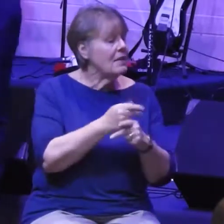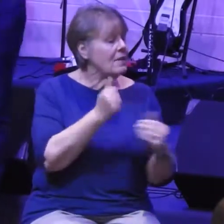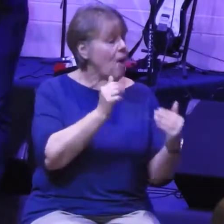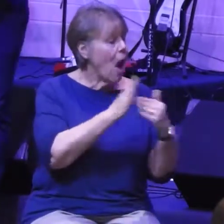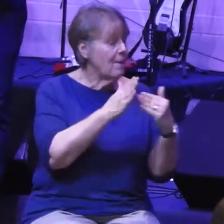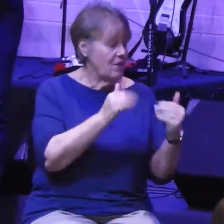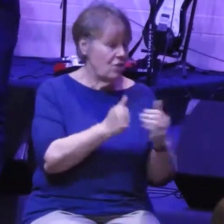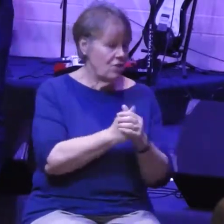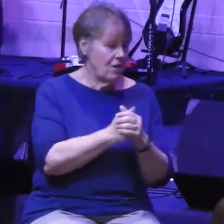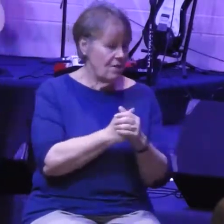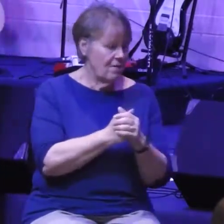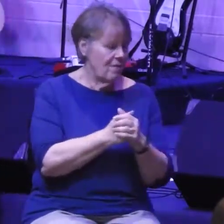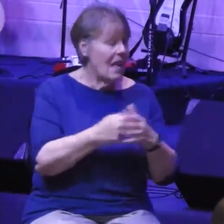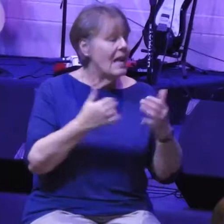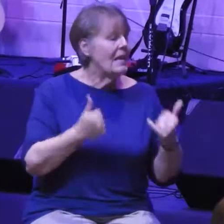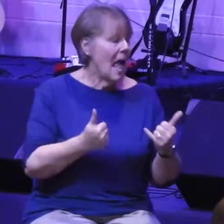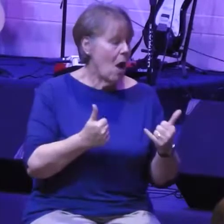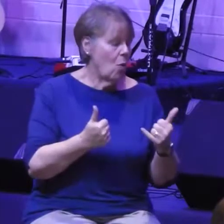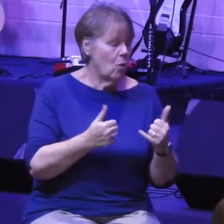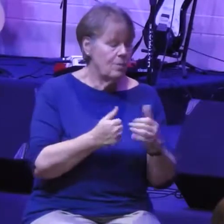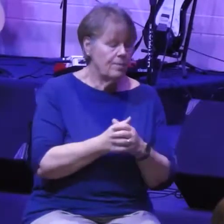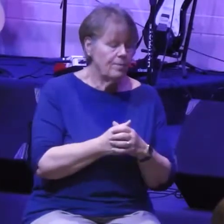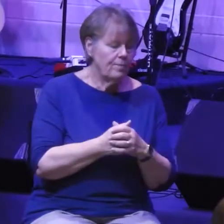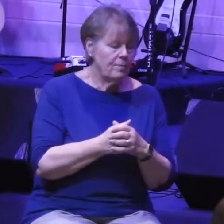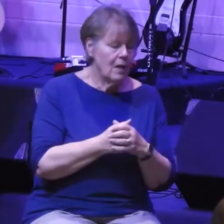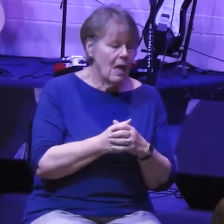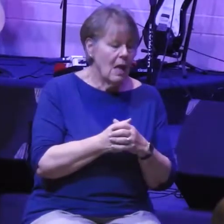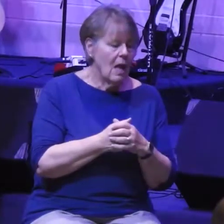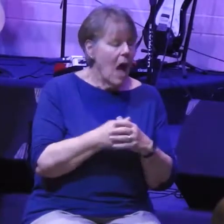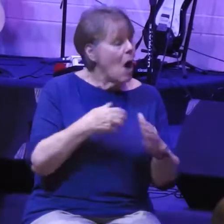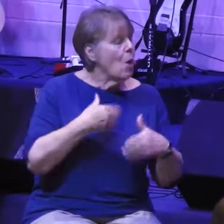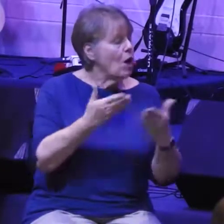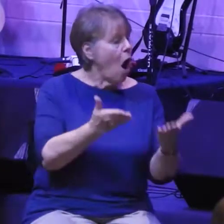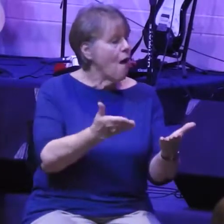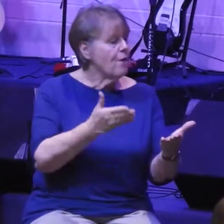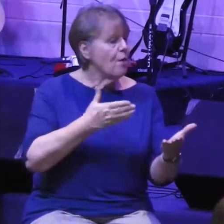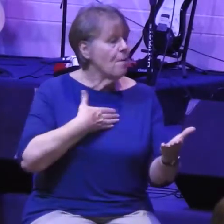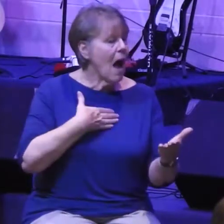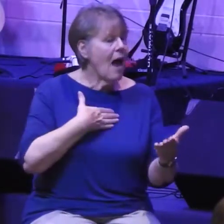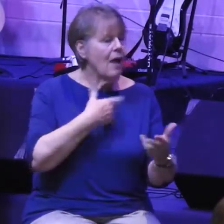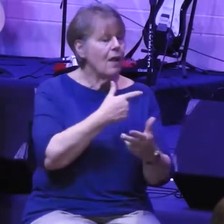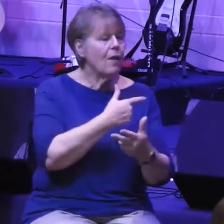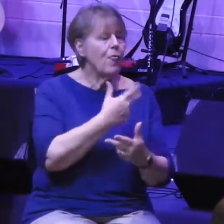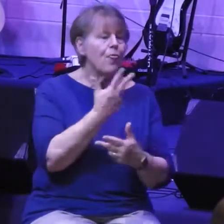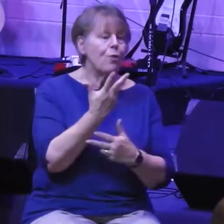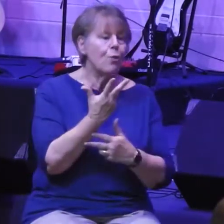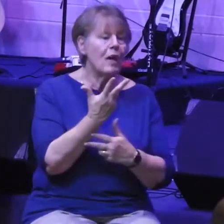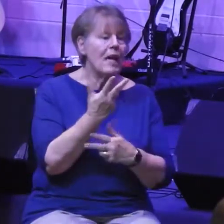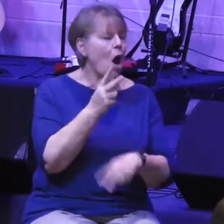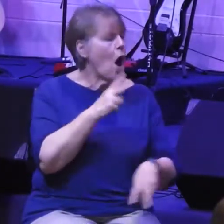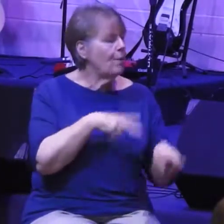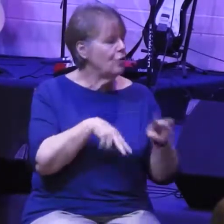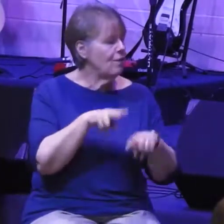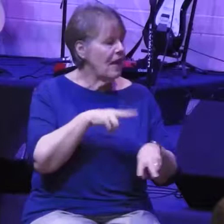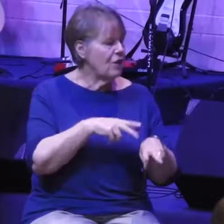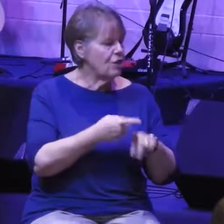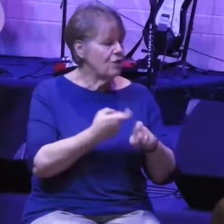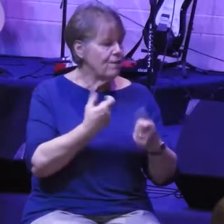this is, you can fill in the blanks in your programs for this if you want. I just want to offer now my three observations from this story.